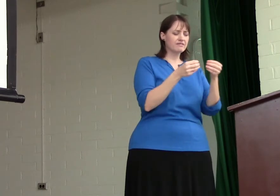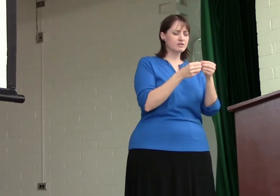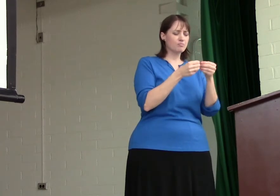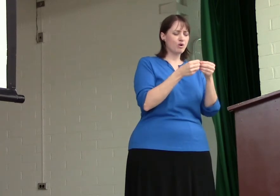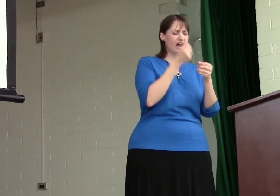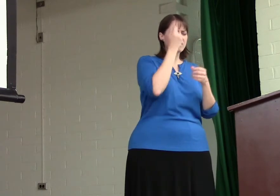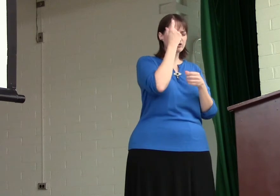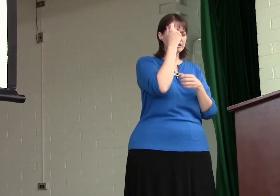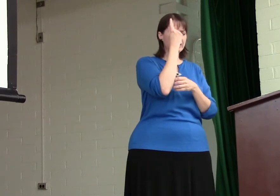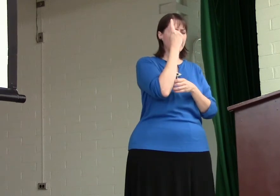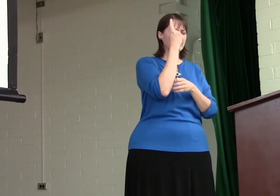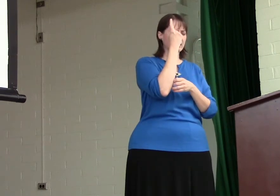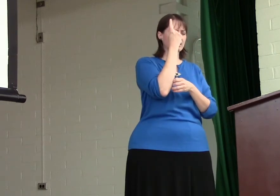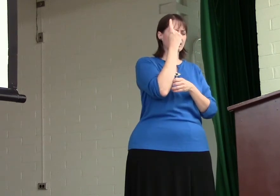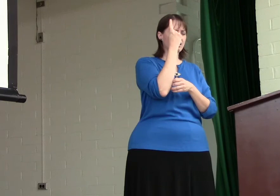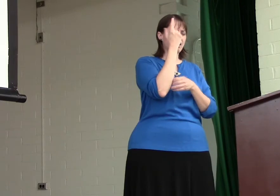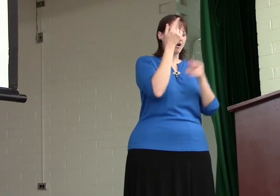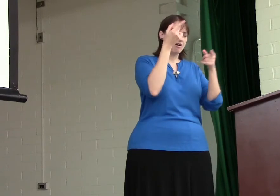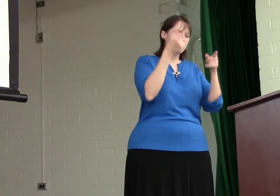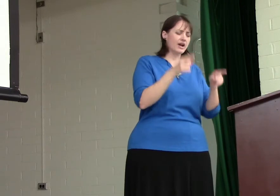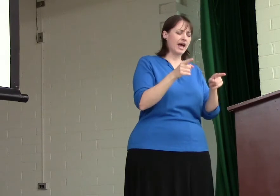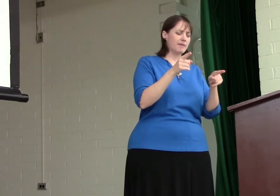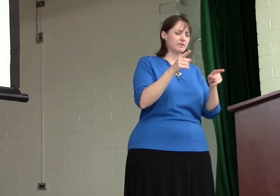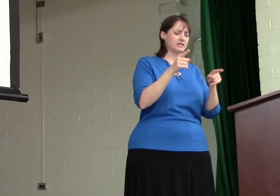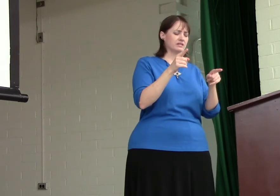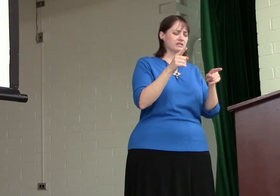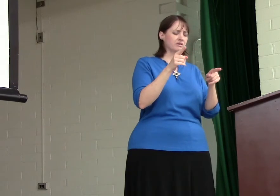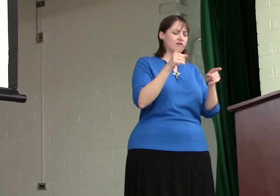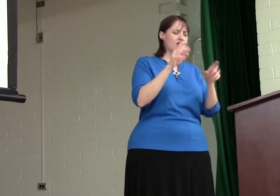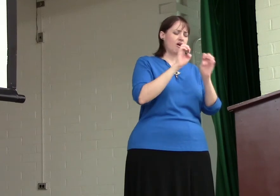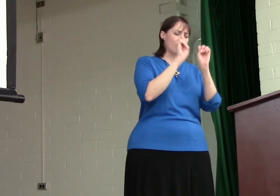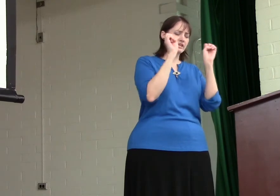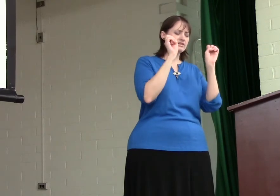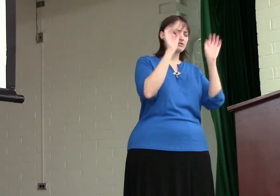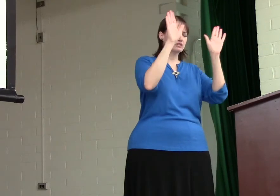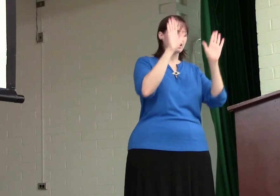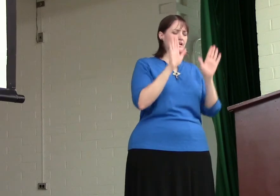Give us more understanding of what happened on Easter Sunday.